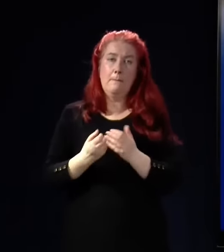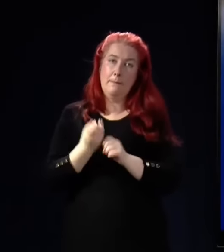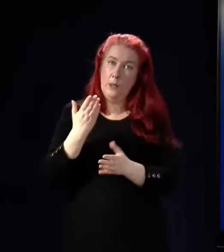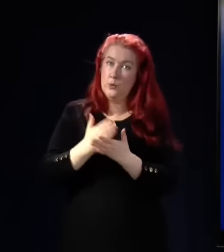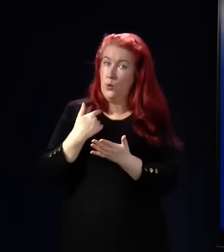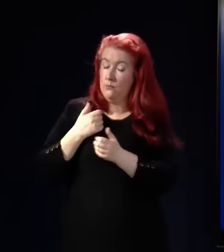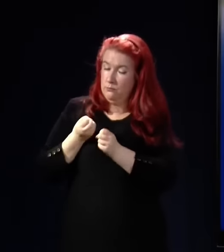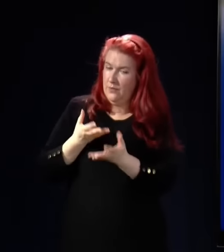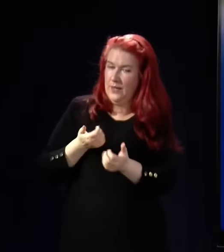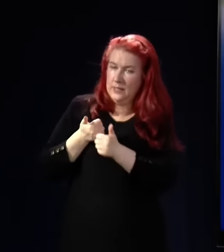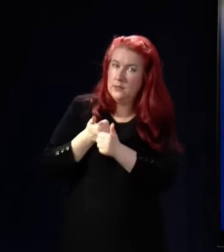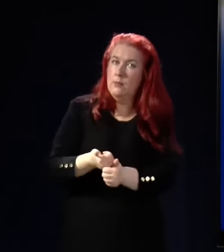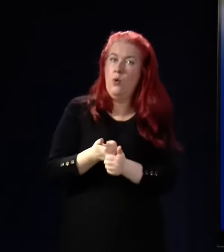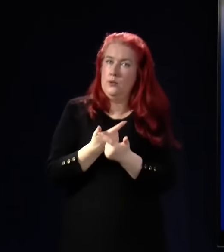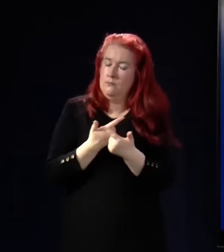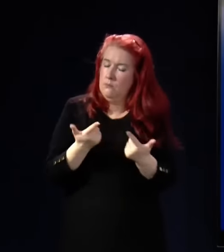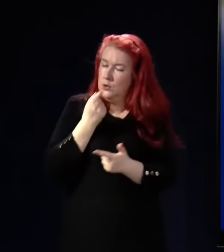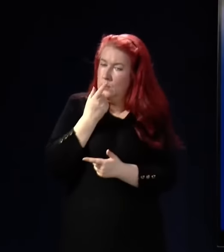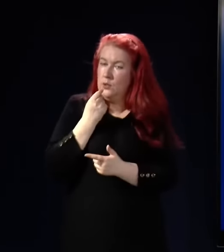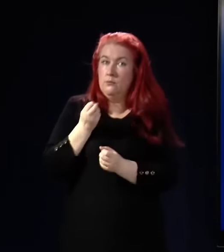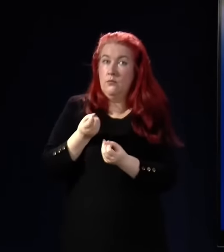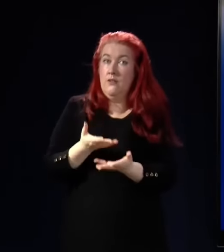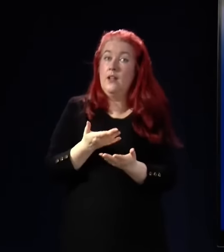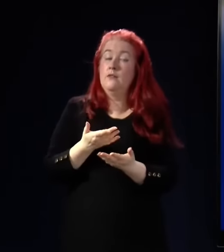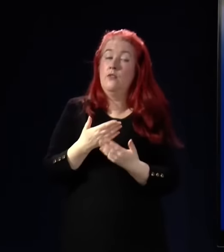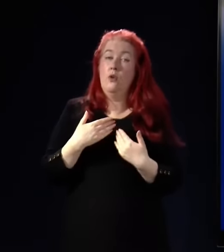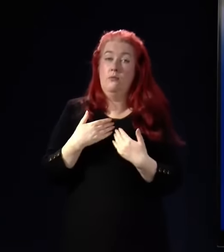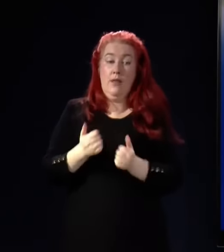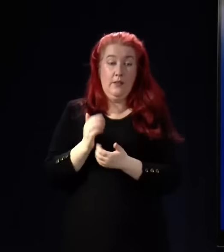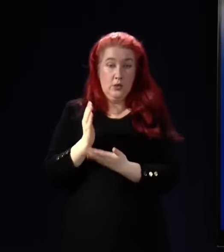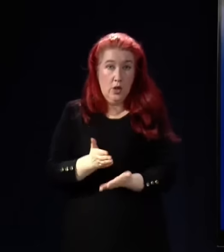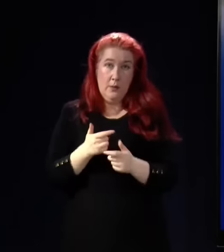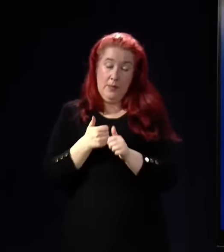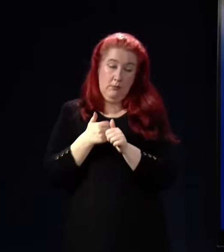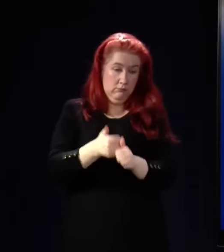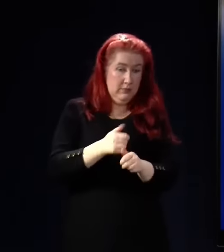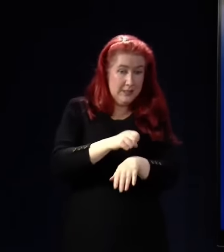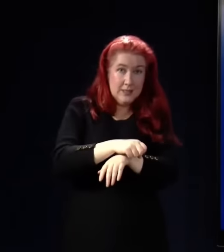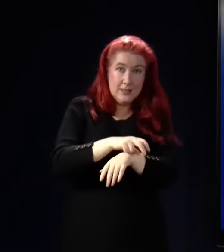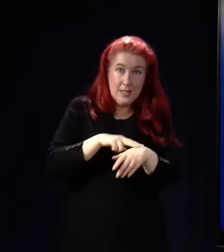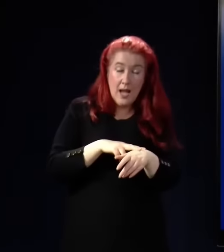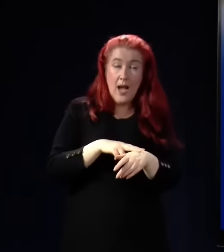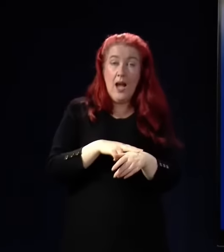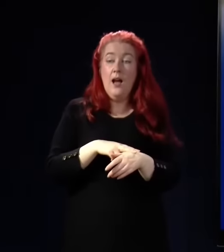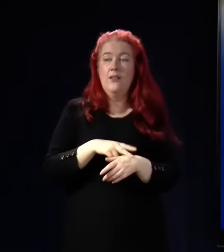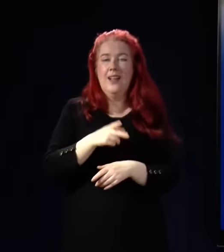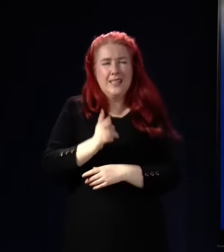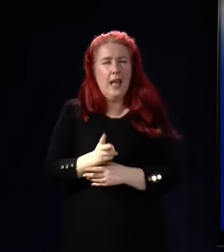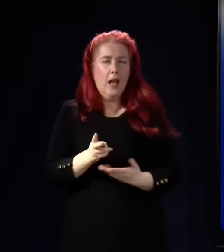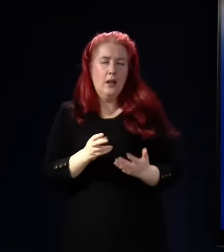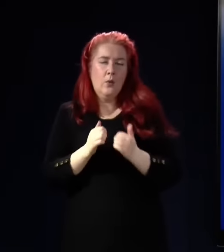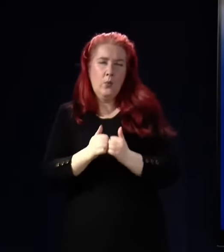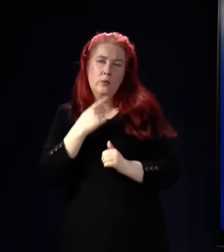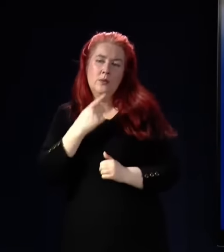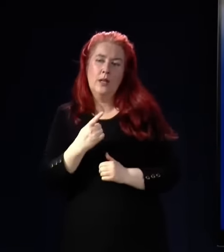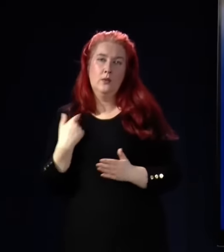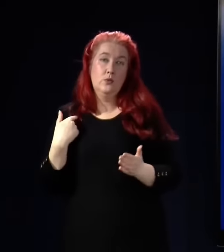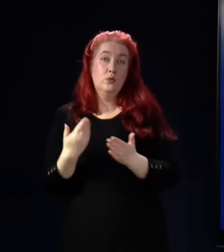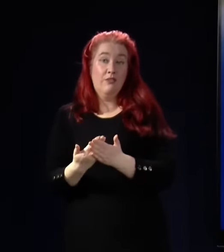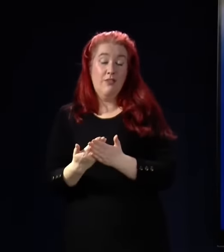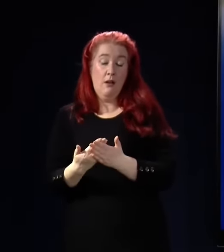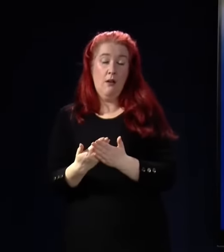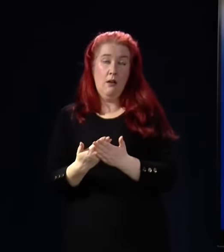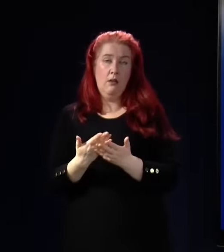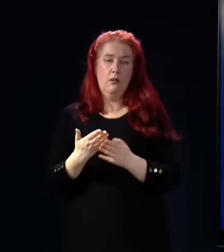support as I possibly can to the health service, whether that's helping the workforce. And again, I would just mention the point that so far, of course,